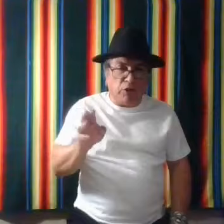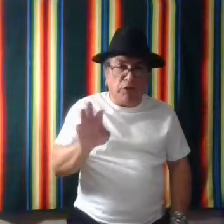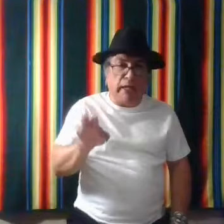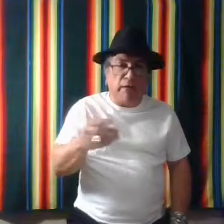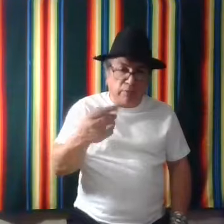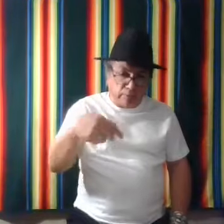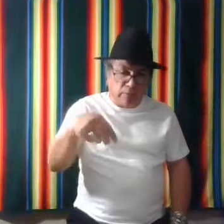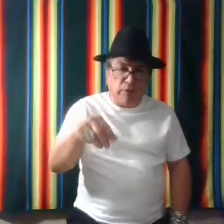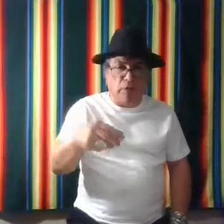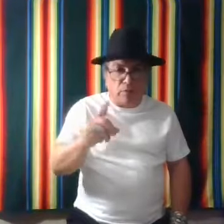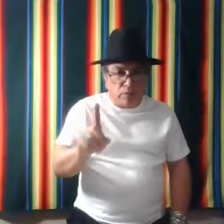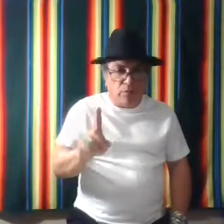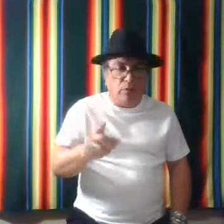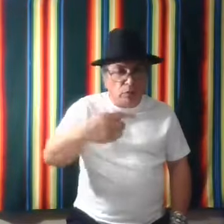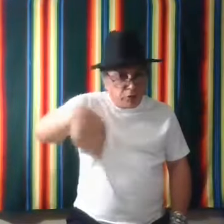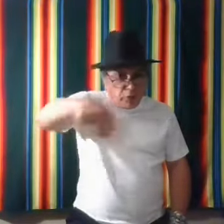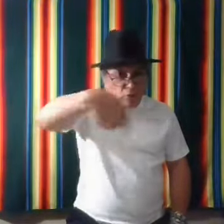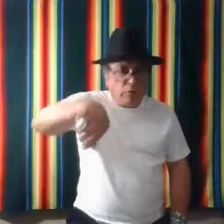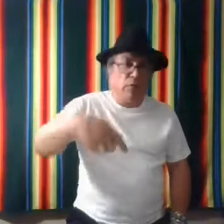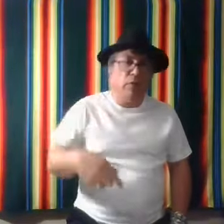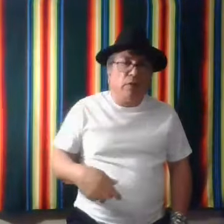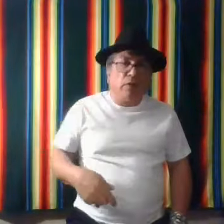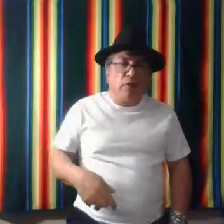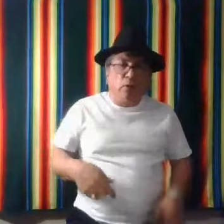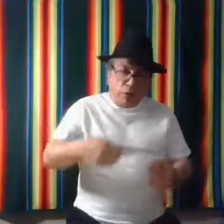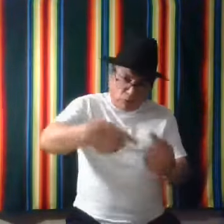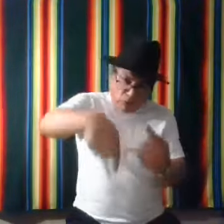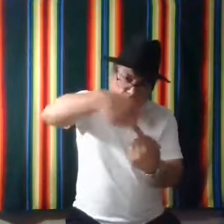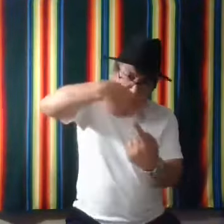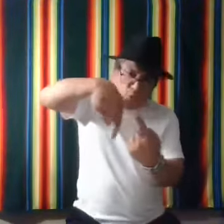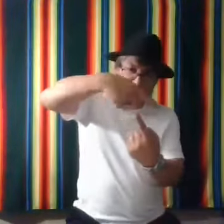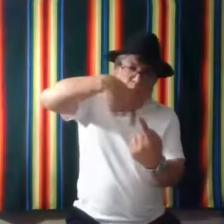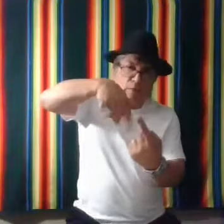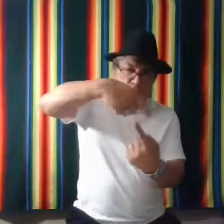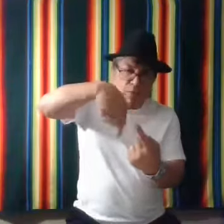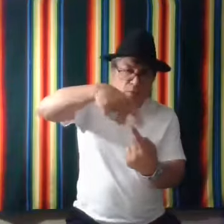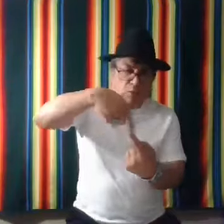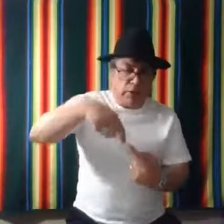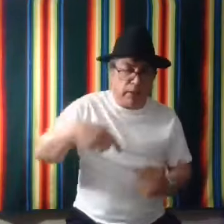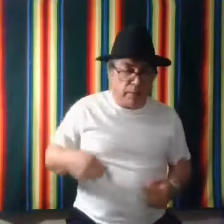know. To count. know. One circle. Or you go around. One time.